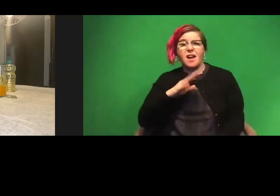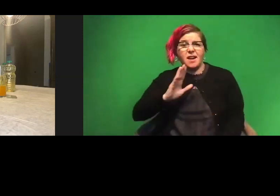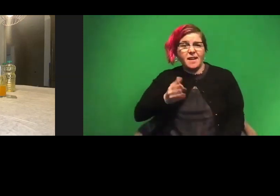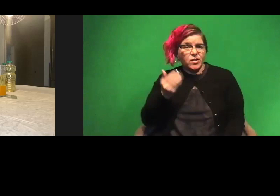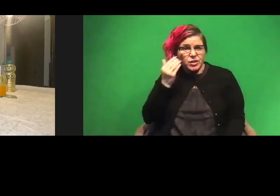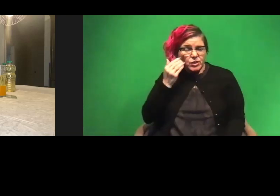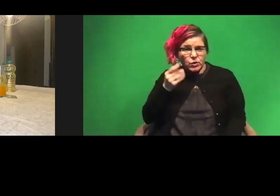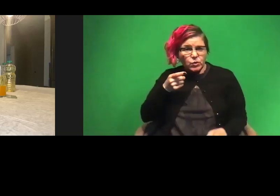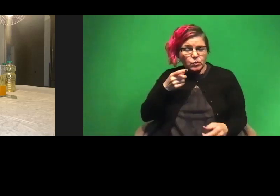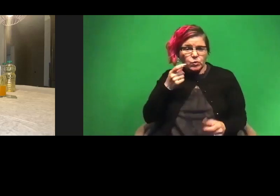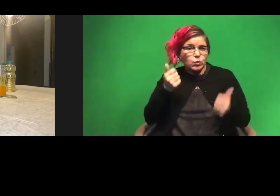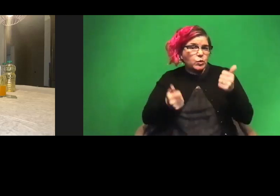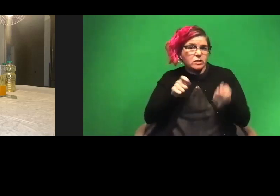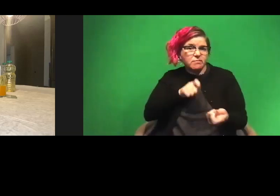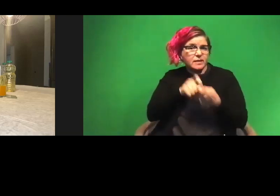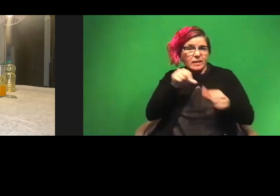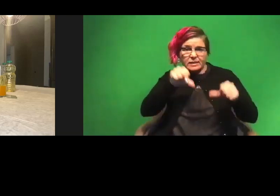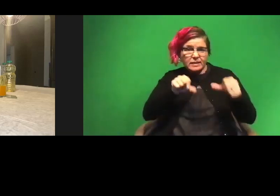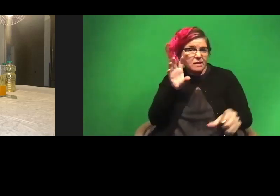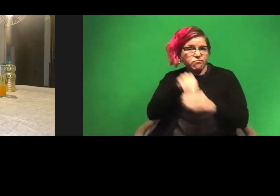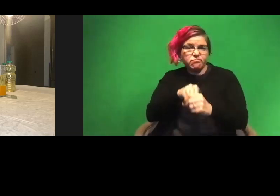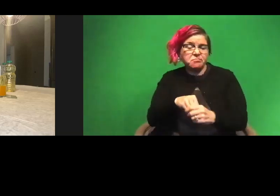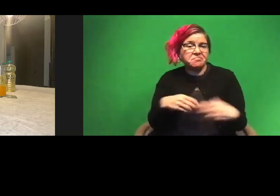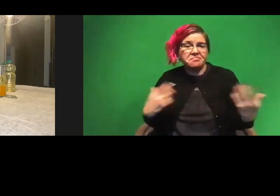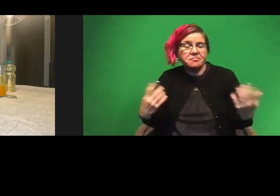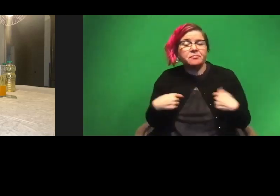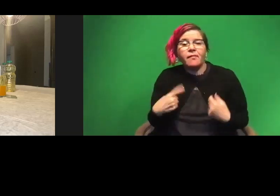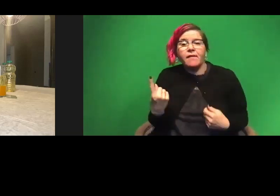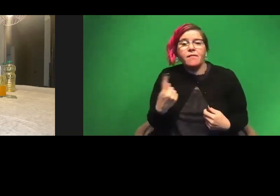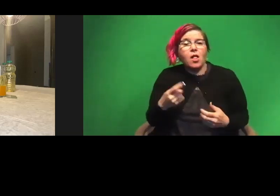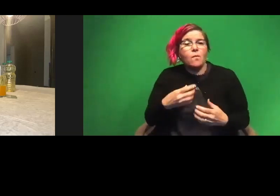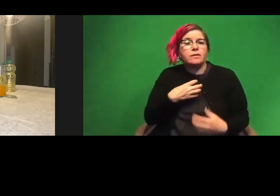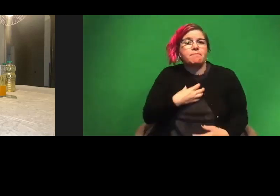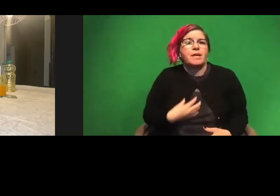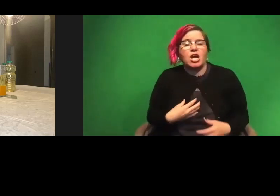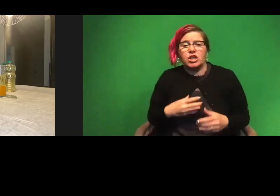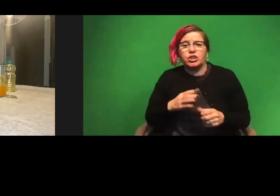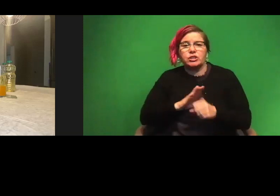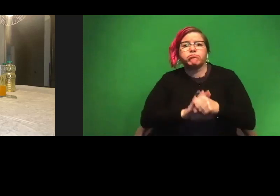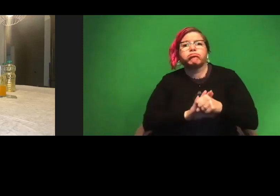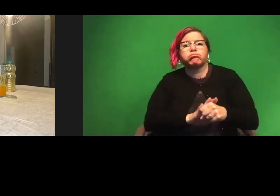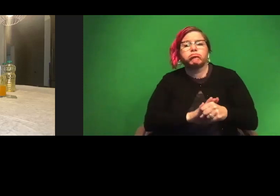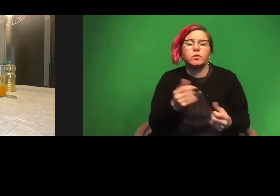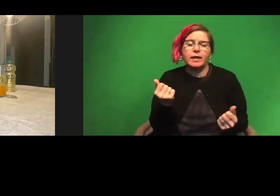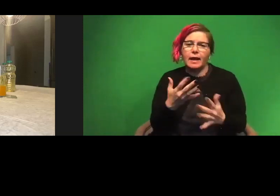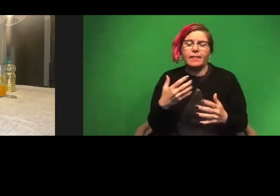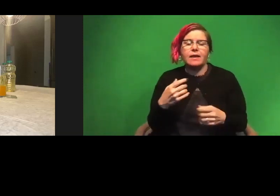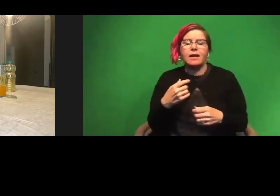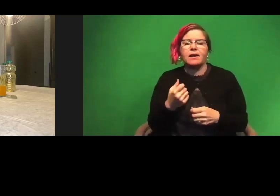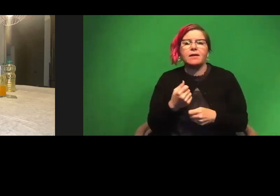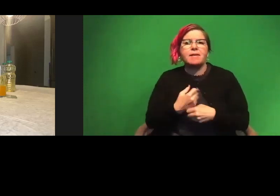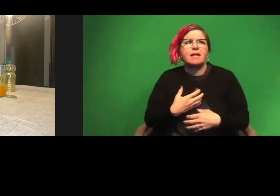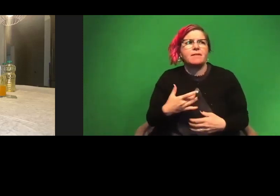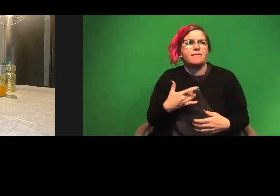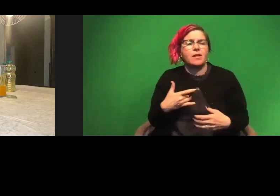what type of science I wanted to do. Um, I've always been passion driven. So anything that made me feel like I was